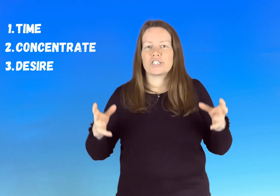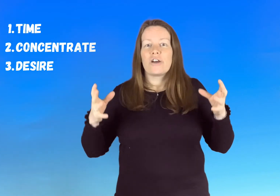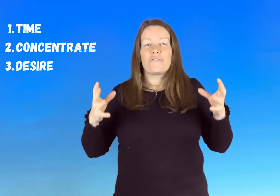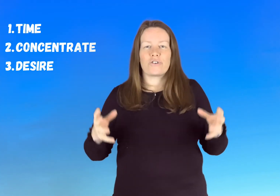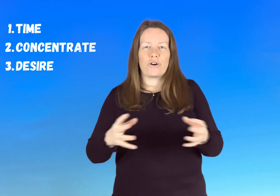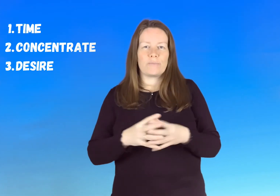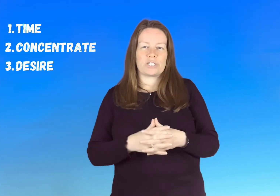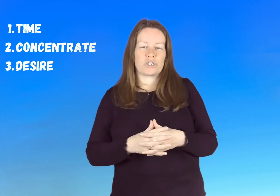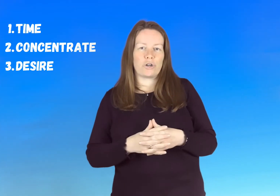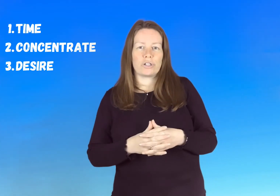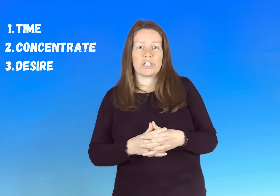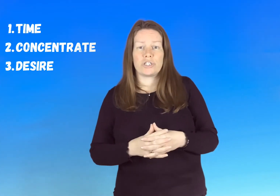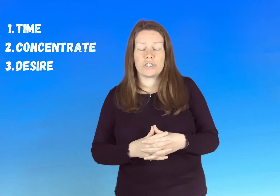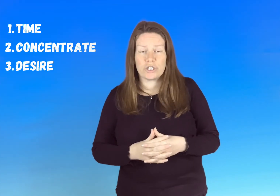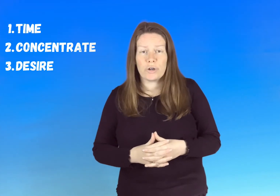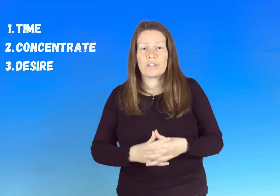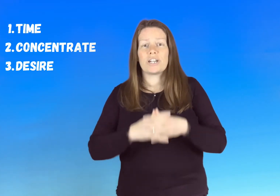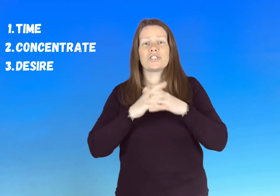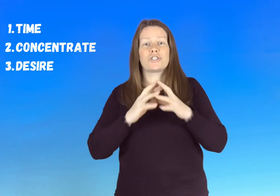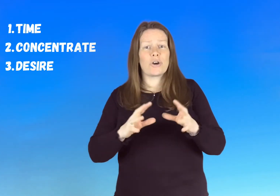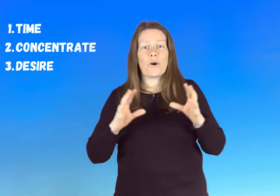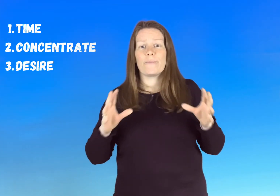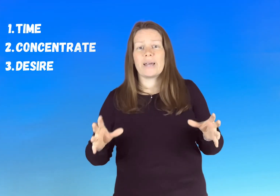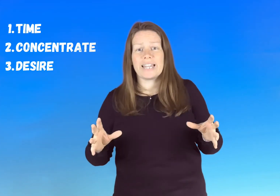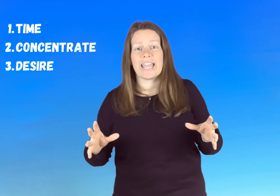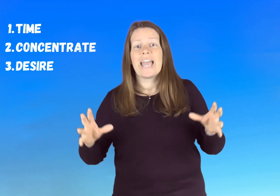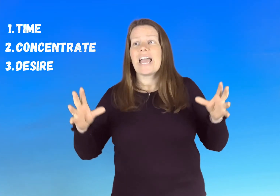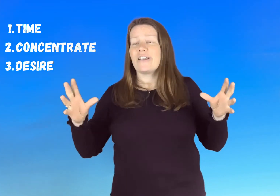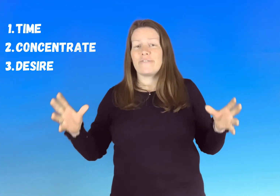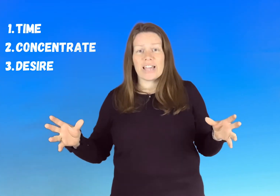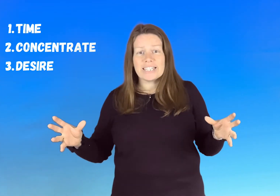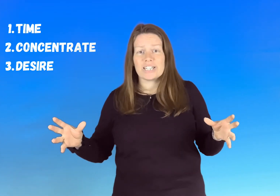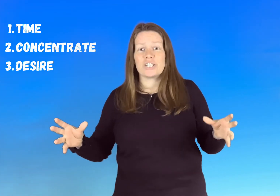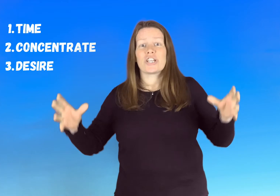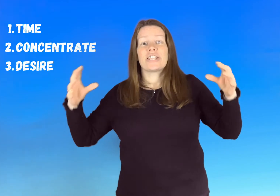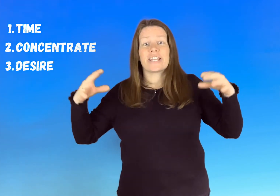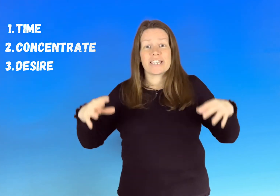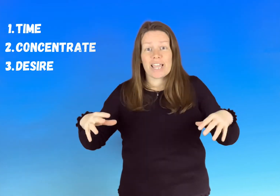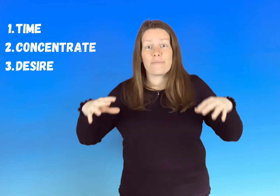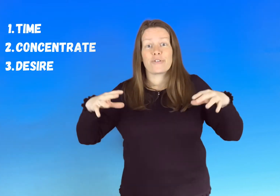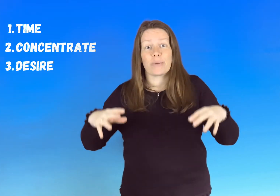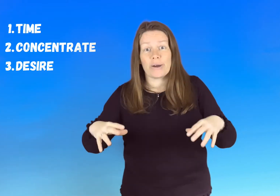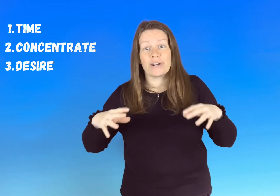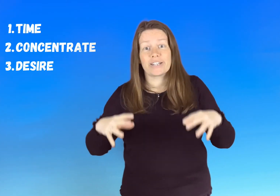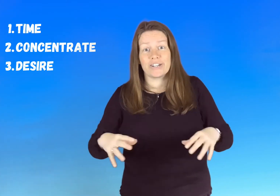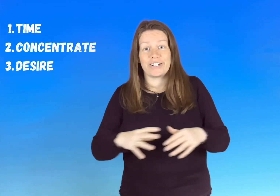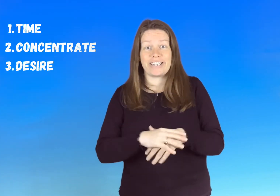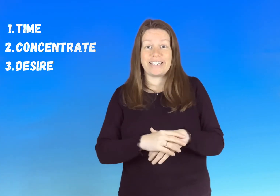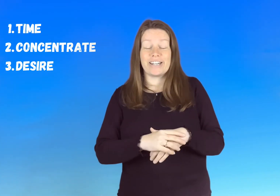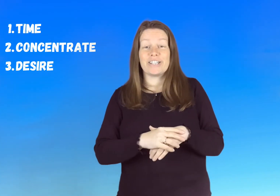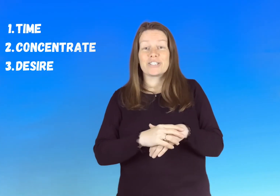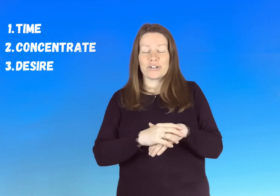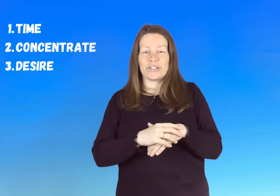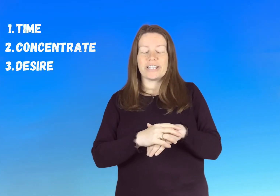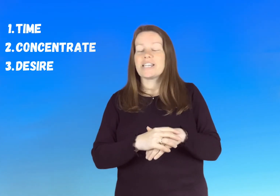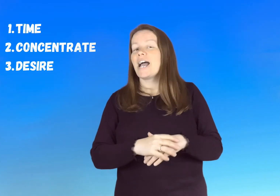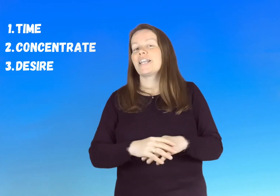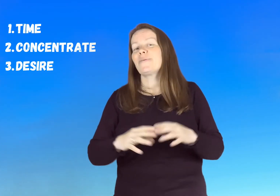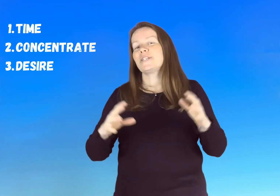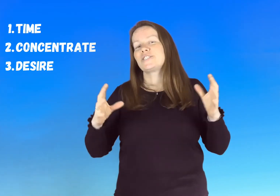from scotland you know there are so many inventors that came from our country here in scotland and i want to